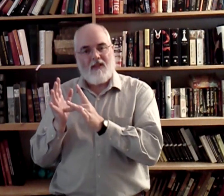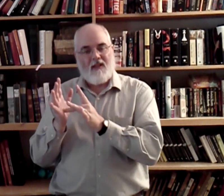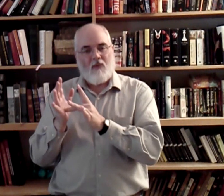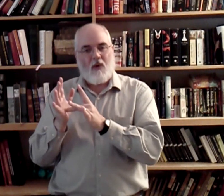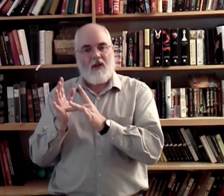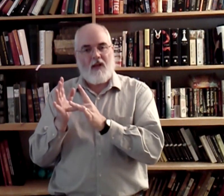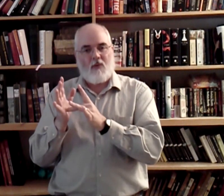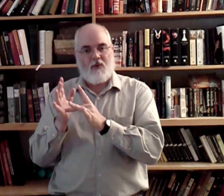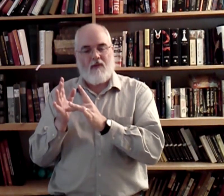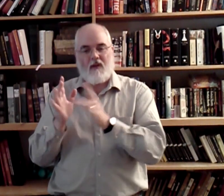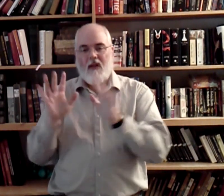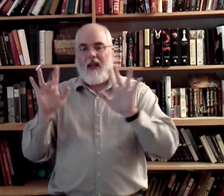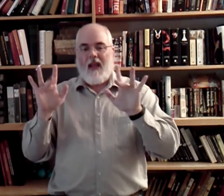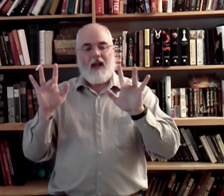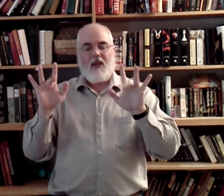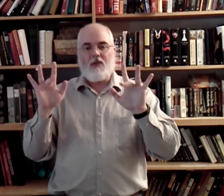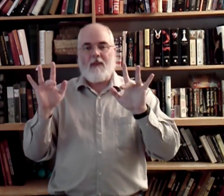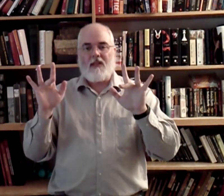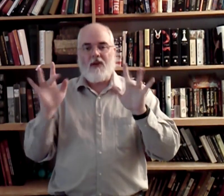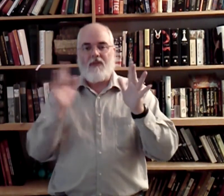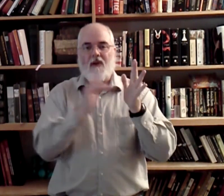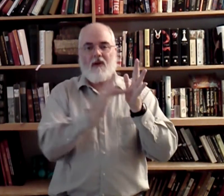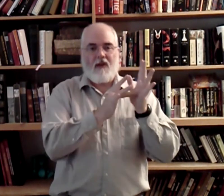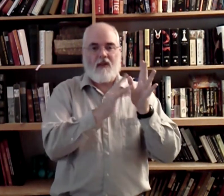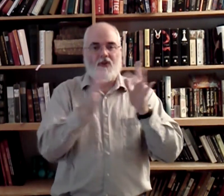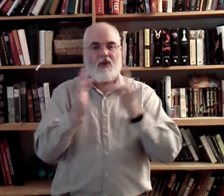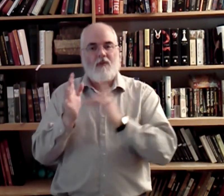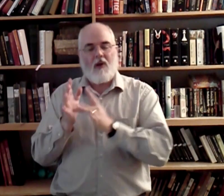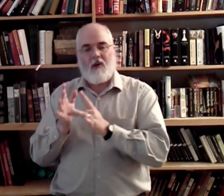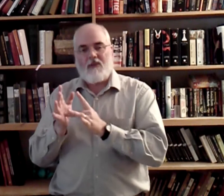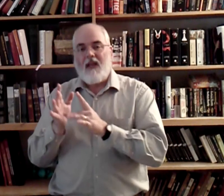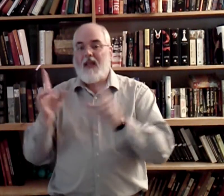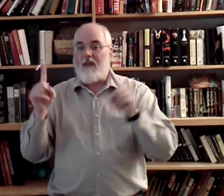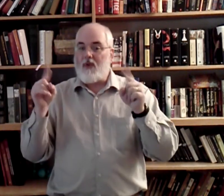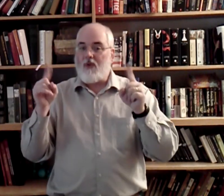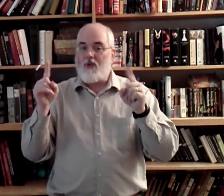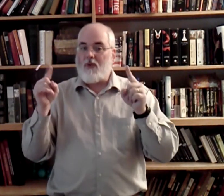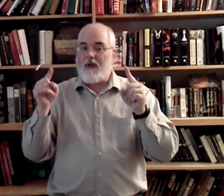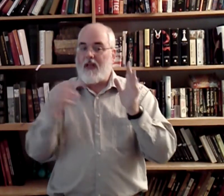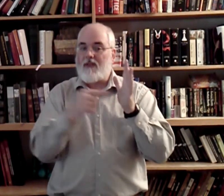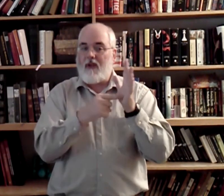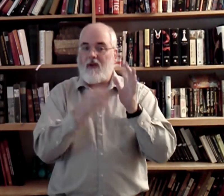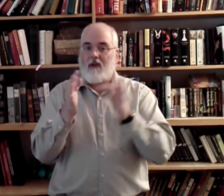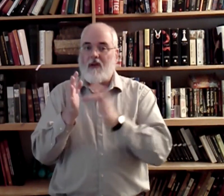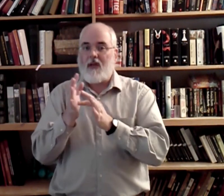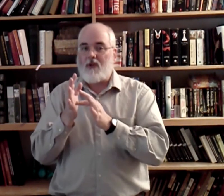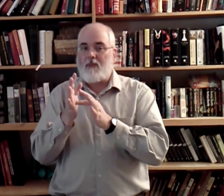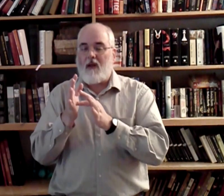Where the nails were driven. And I use my center finger to touch those palms. If you use your index finger. To touch those palms.